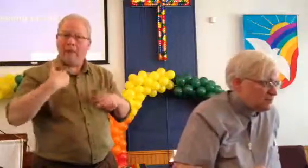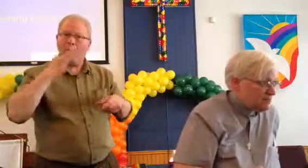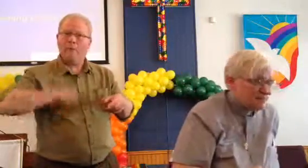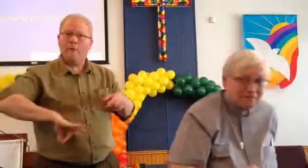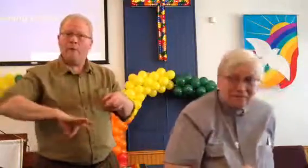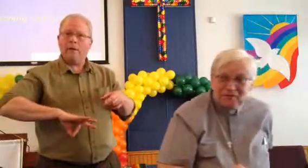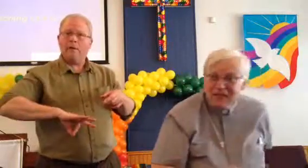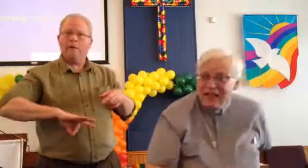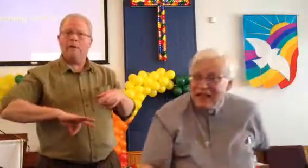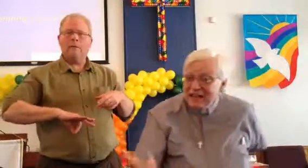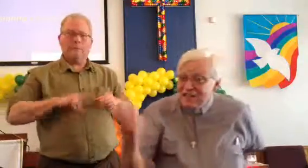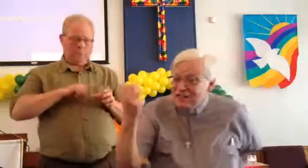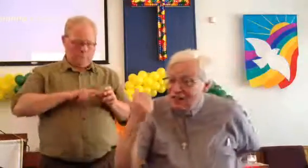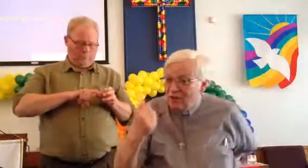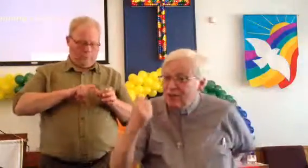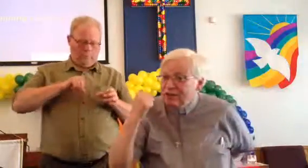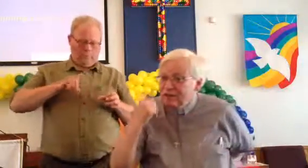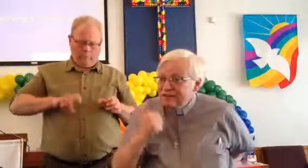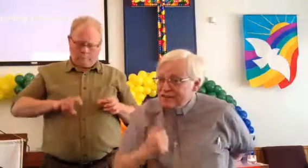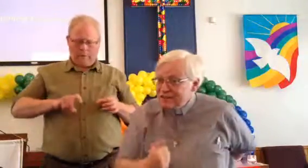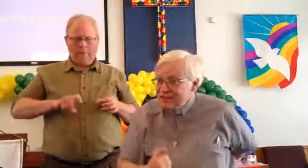And self-esteem.